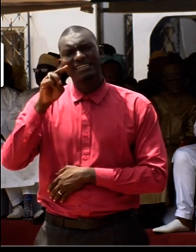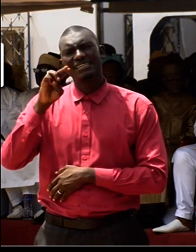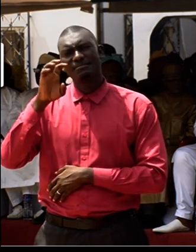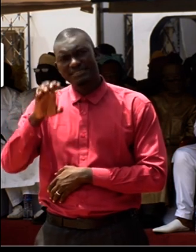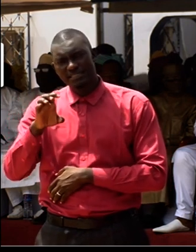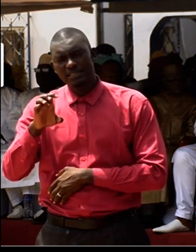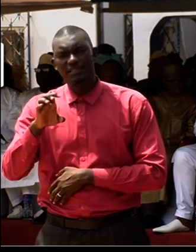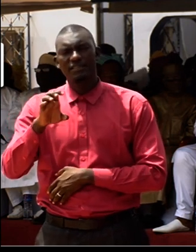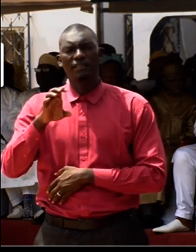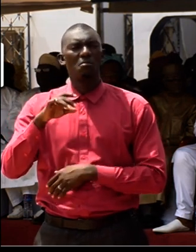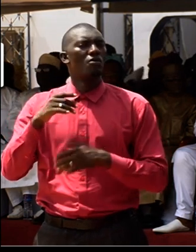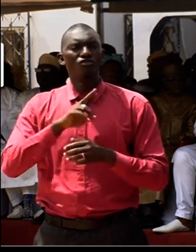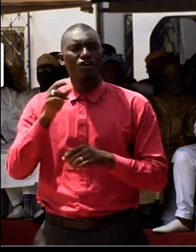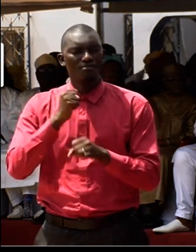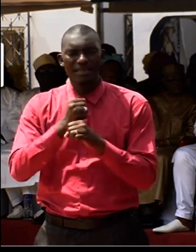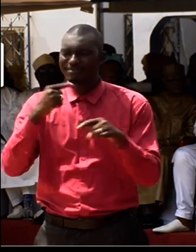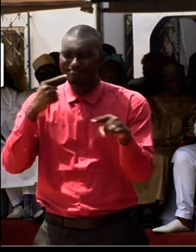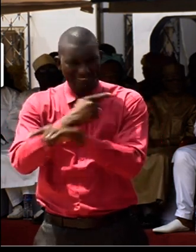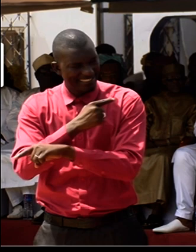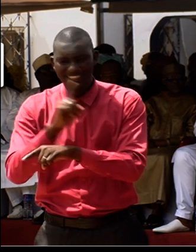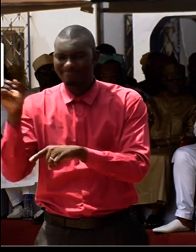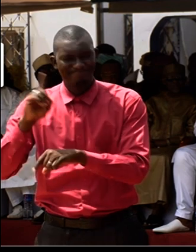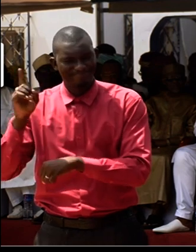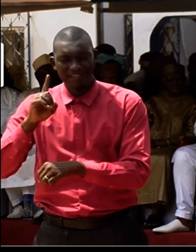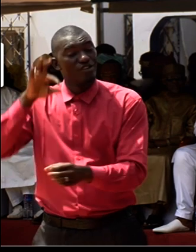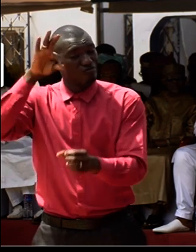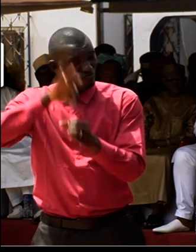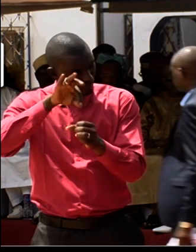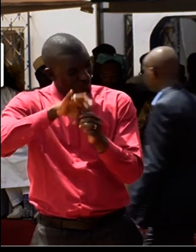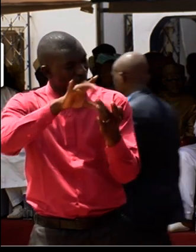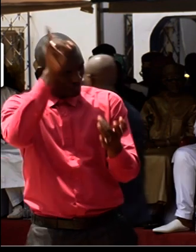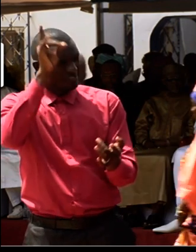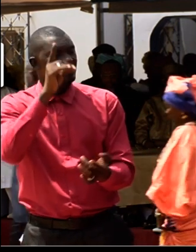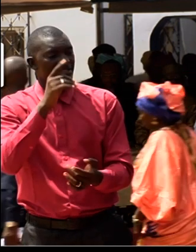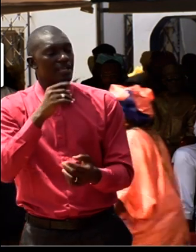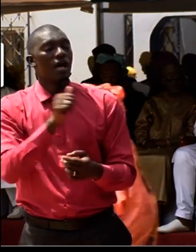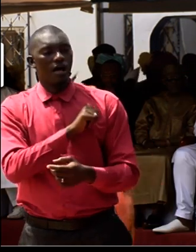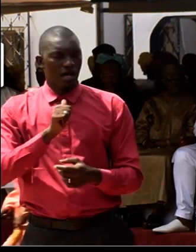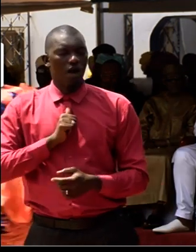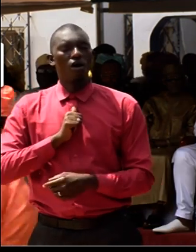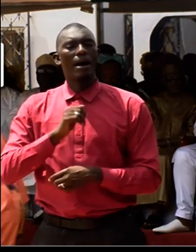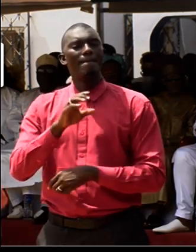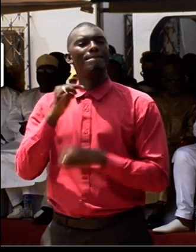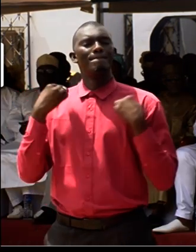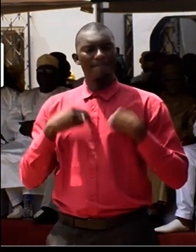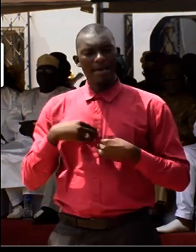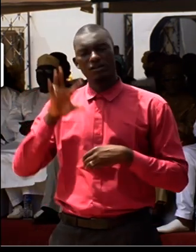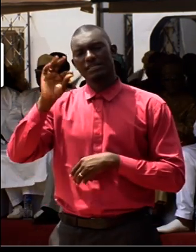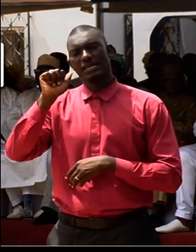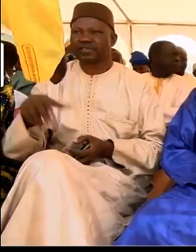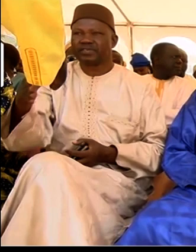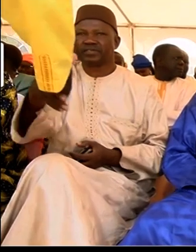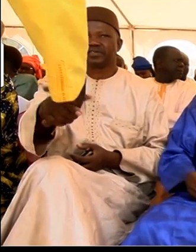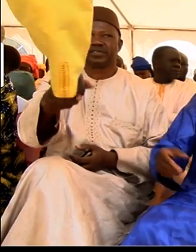municipality didn't make any mistake to elect our distinguished Mayor Talib Ahmad Ben